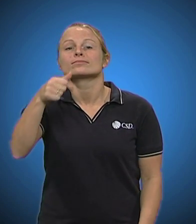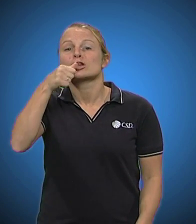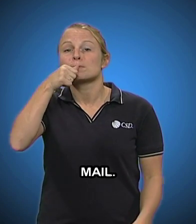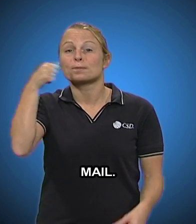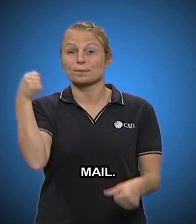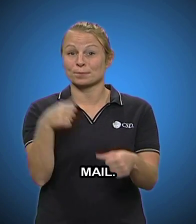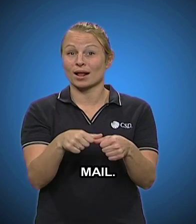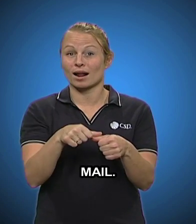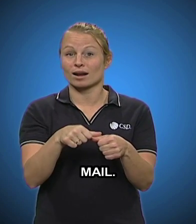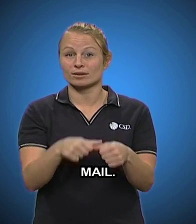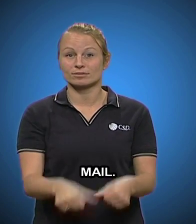Mail.